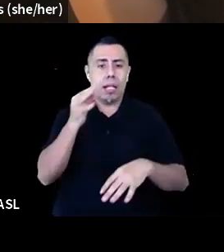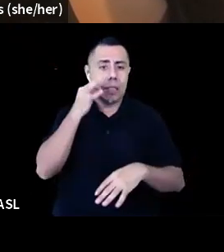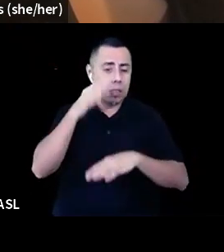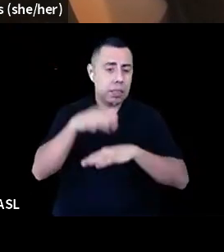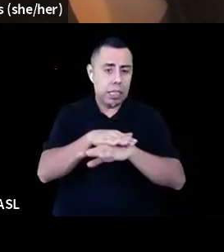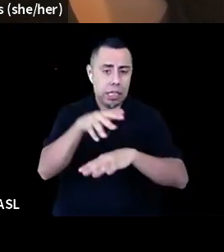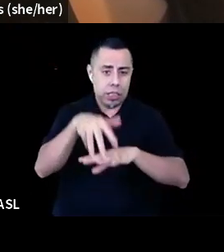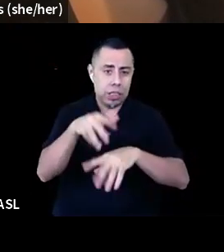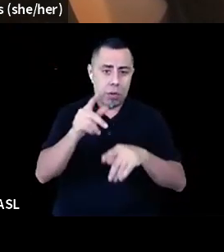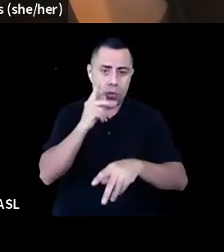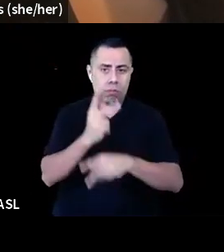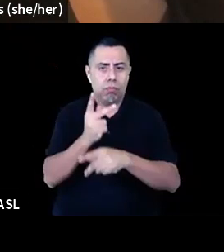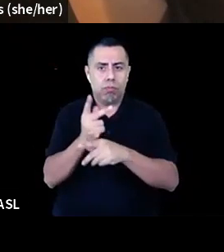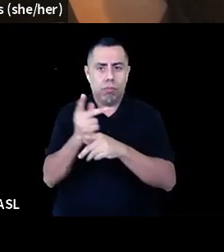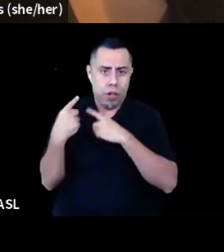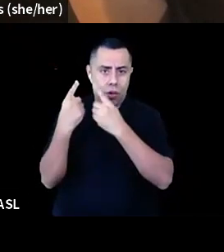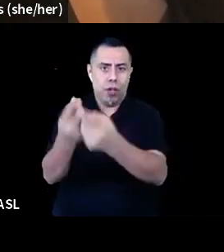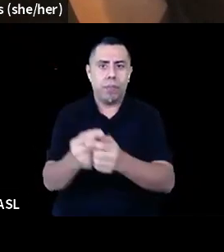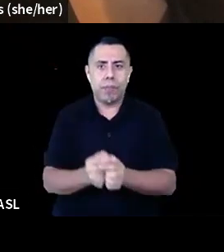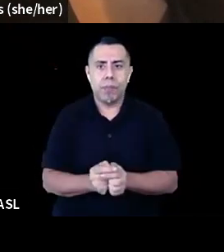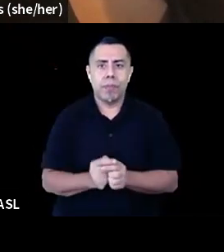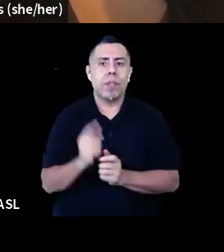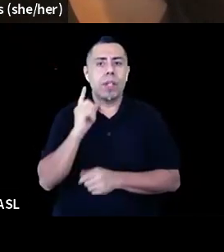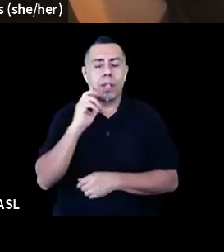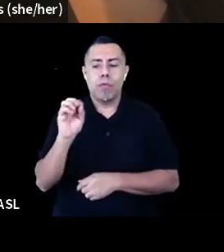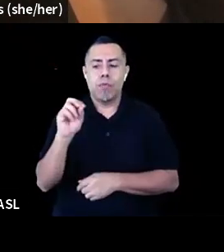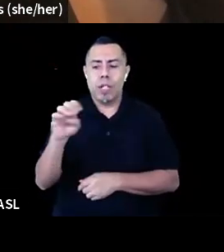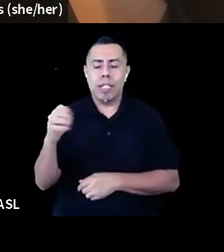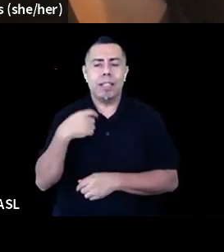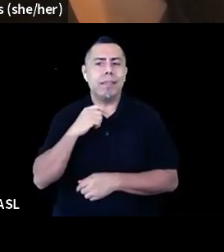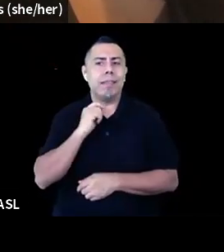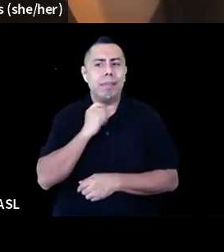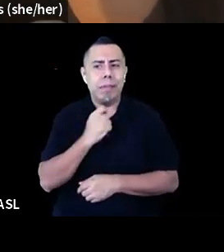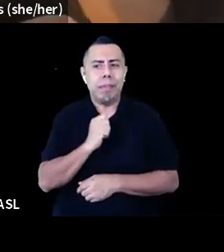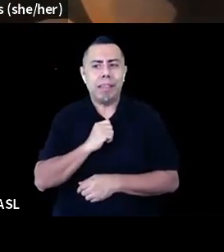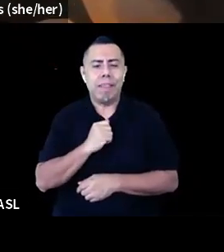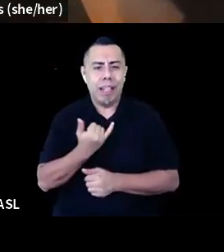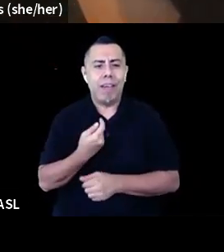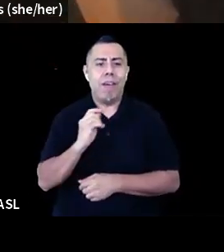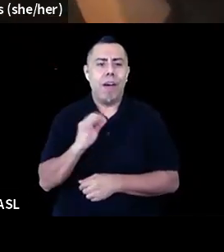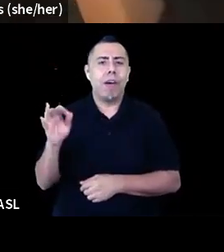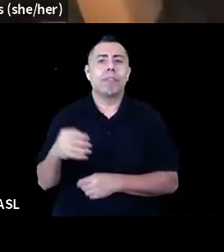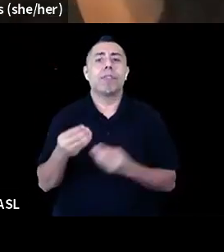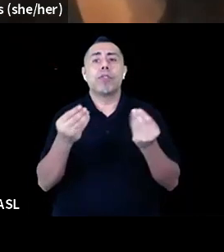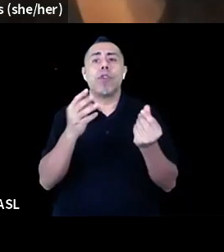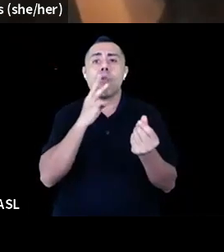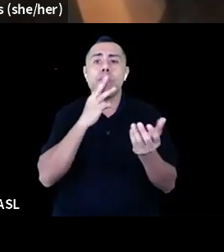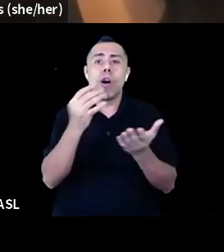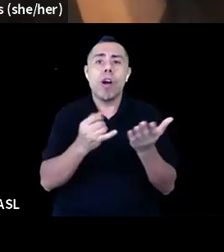Finding the unmute button myself too. Groundwater Arts is an artist collaborative working together to reimagine the field through a climate justice